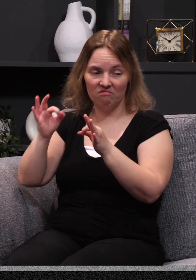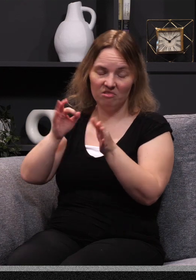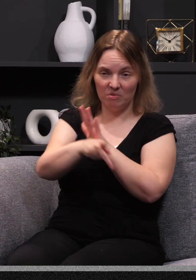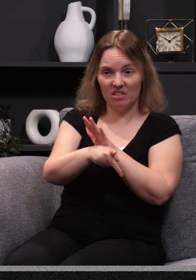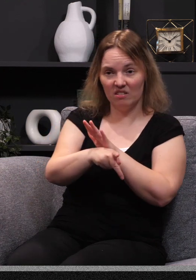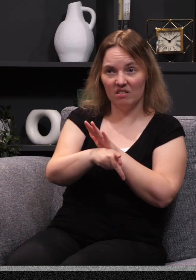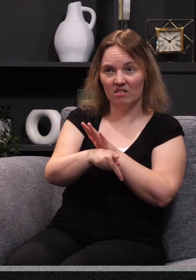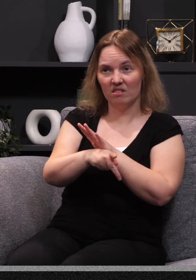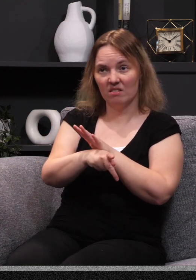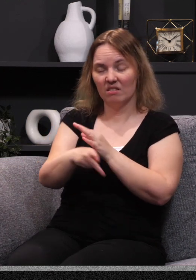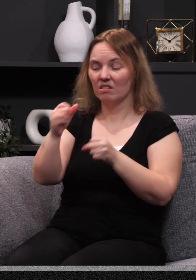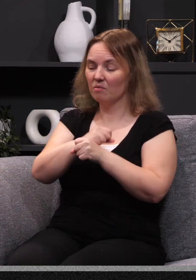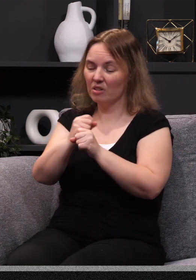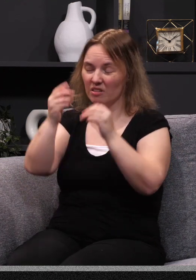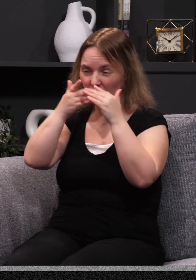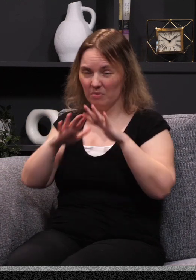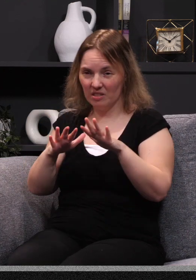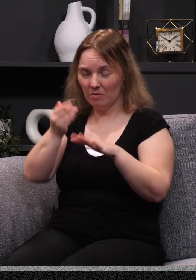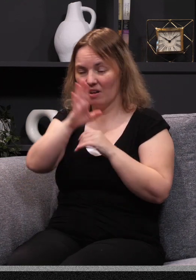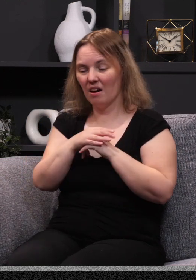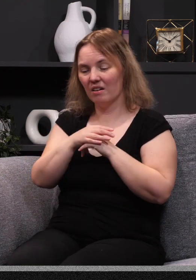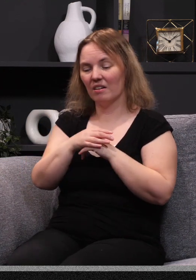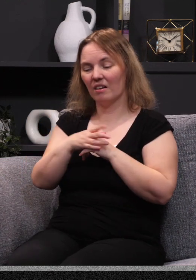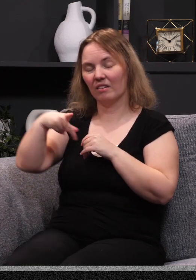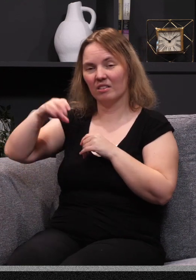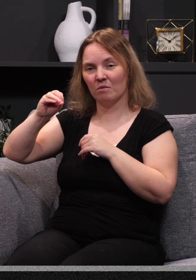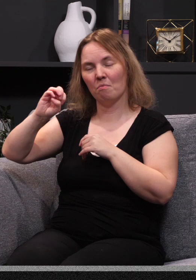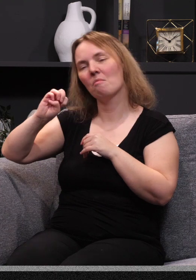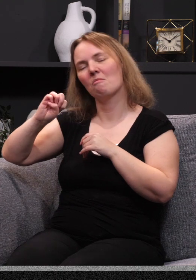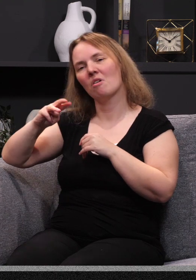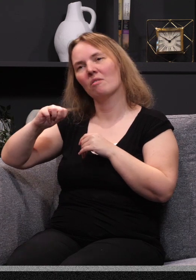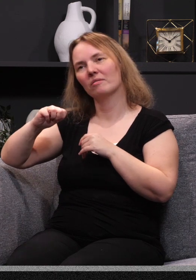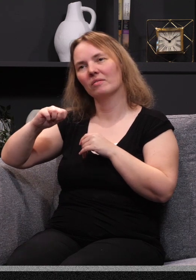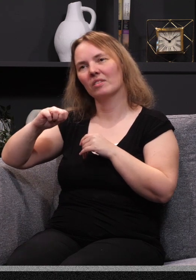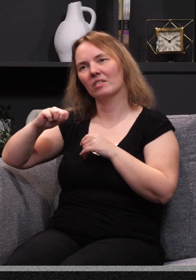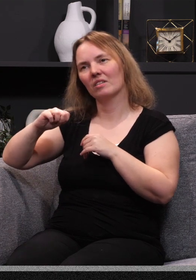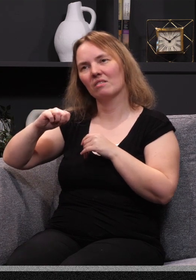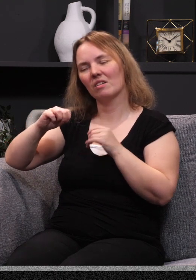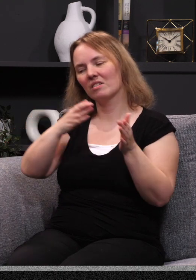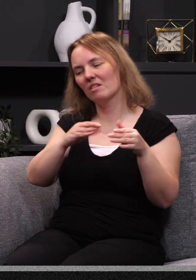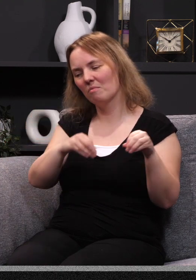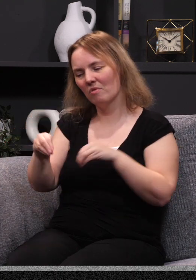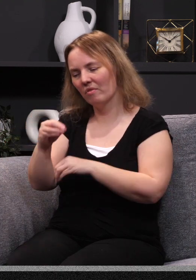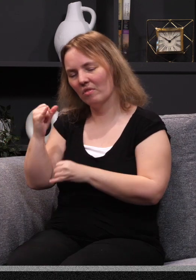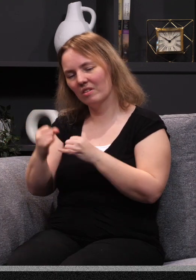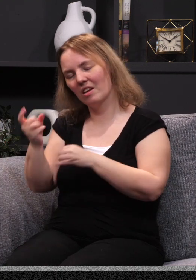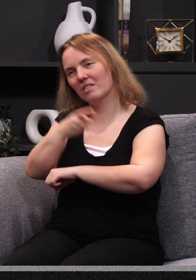was, whether they were guilty or not. But they had made their peace with God. And this poem just seemed to be something they kept in front of them as they moved toward their